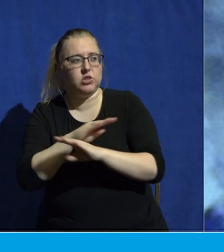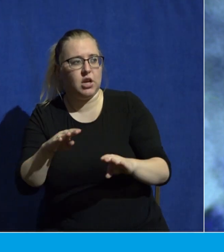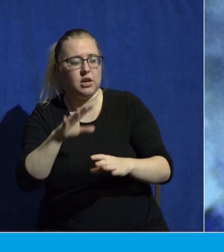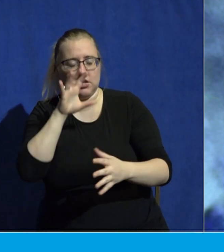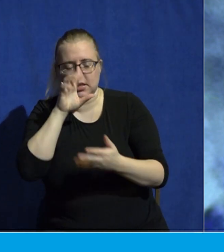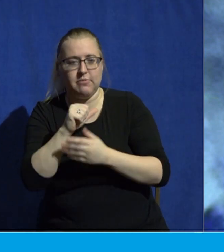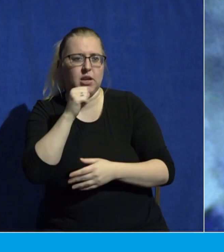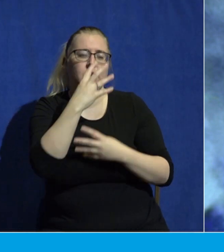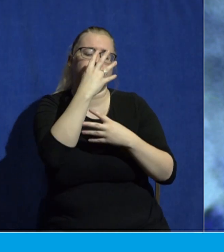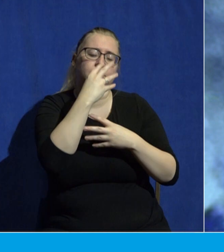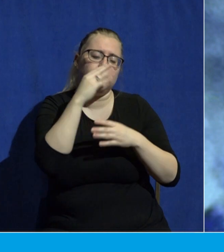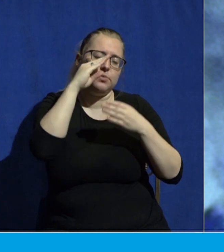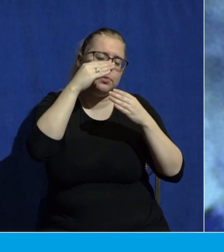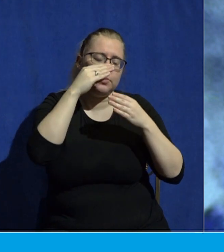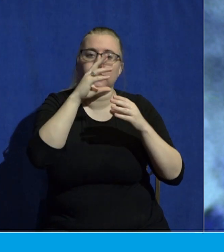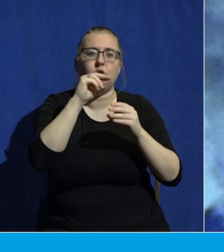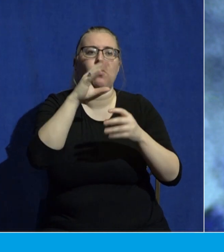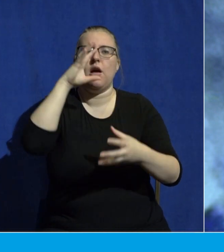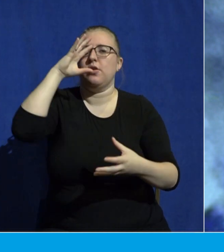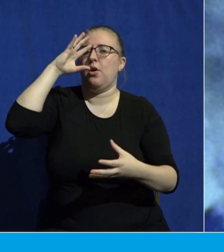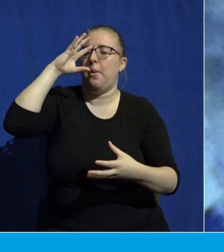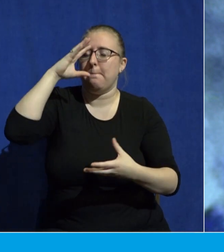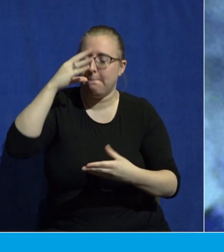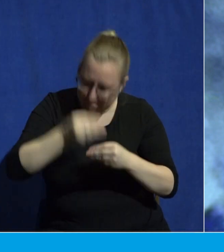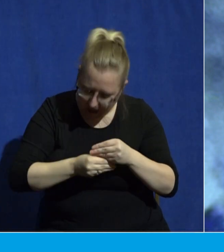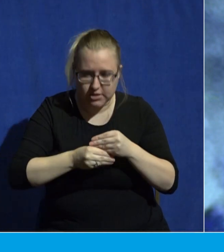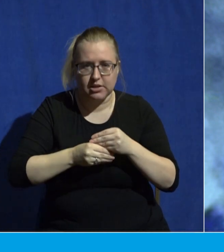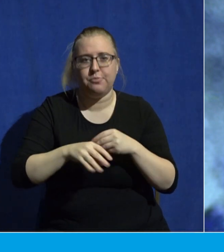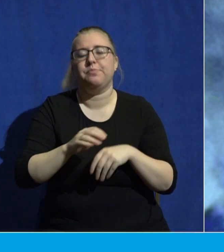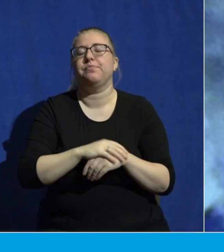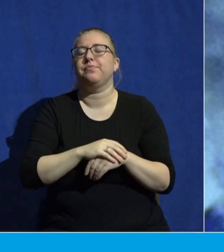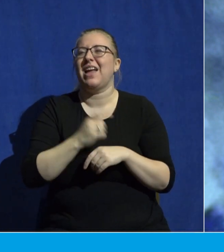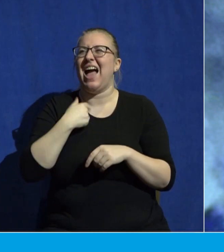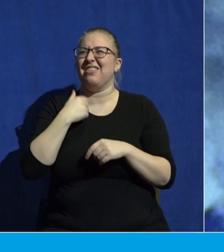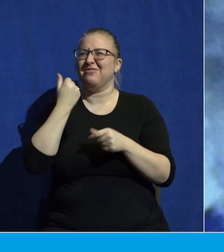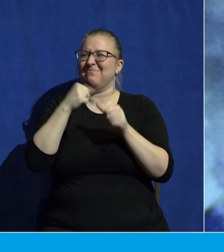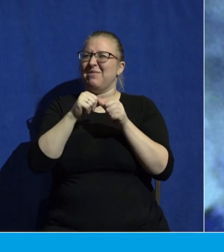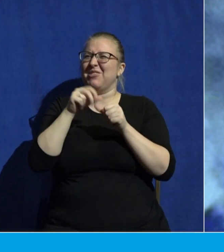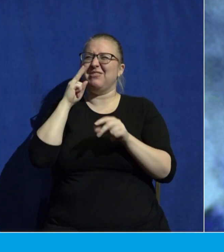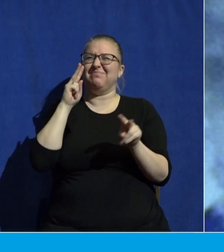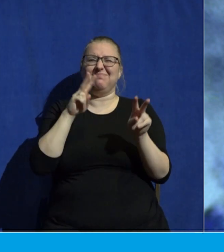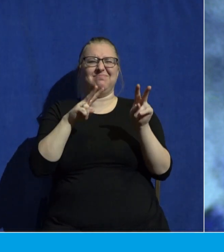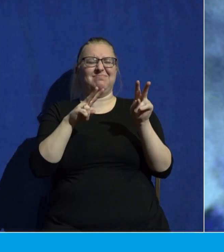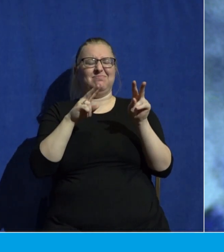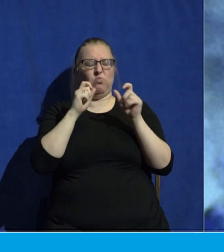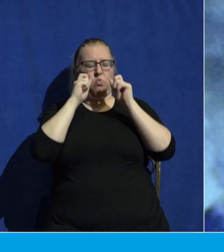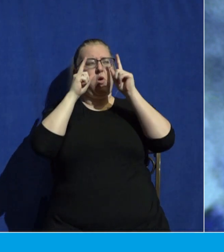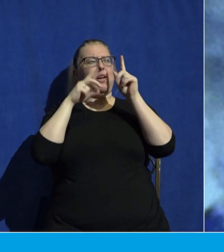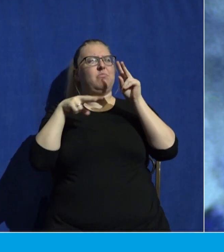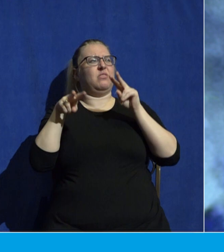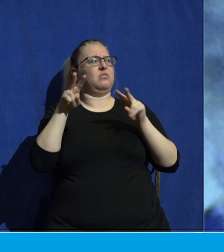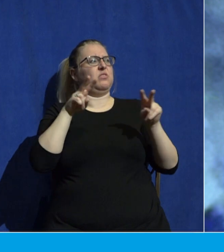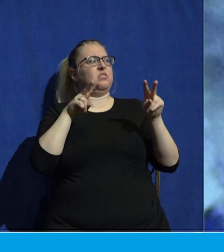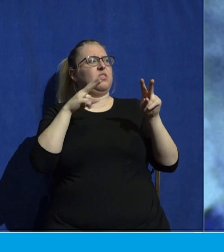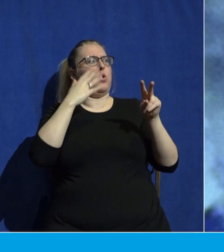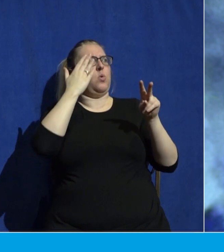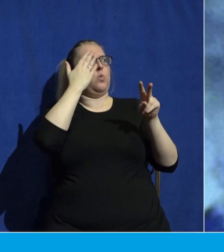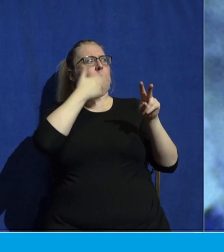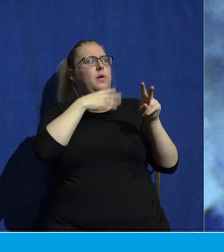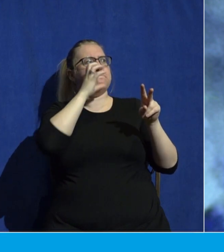remember waking up and looking around and realizing I missed the entire worship service. I just missed it all. And people